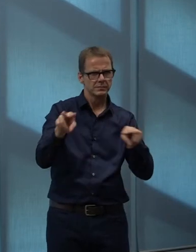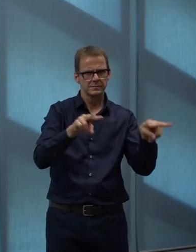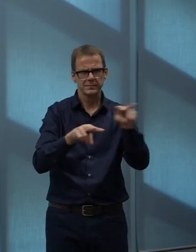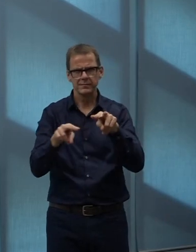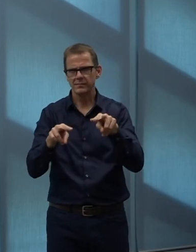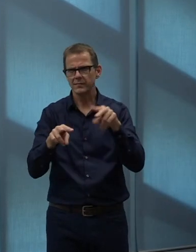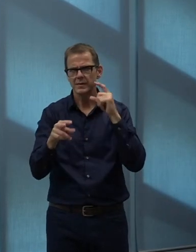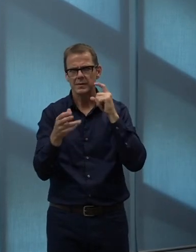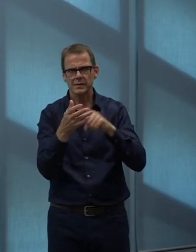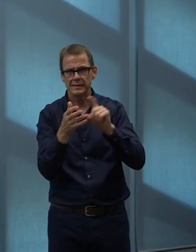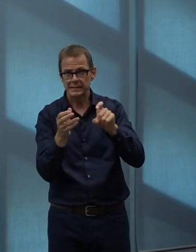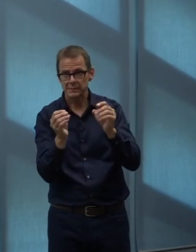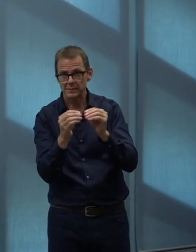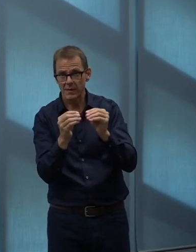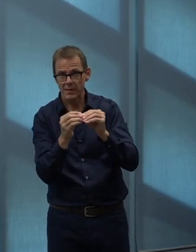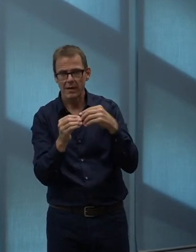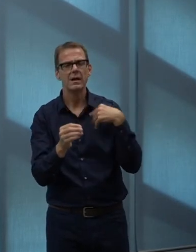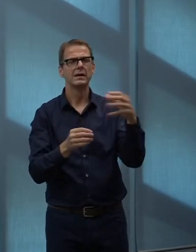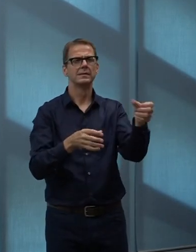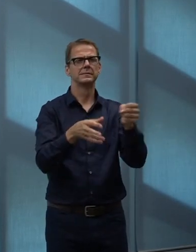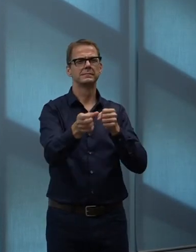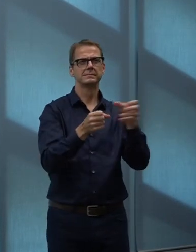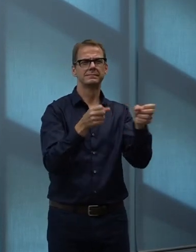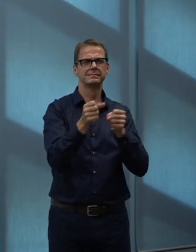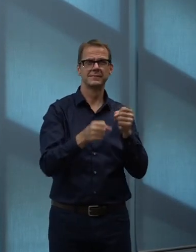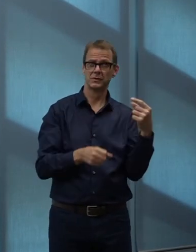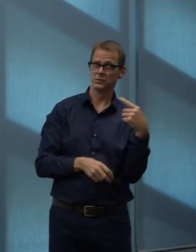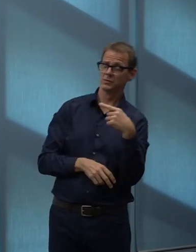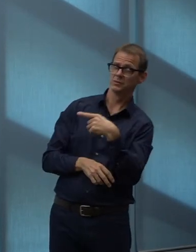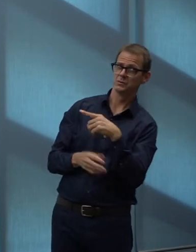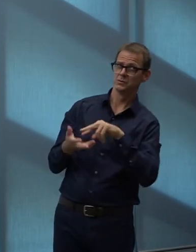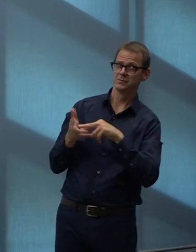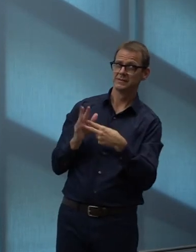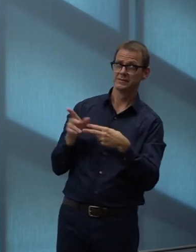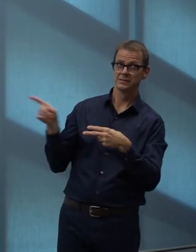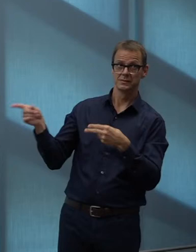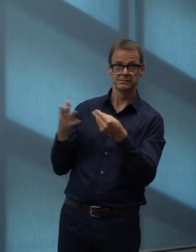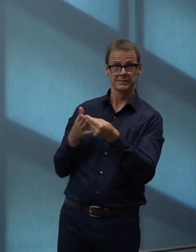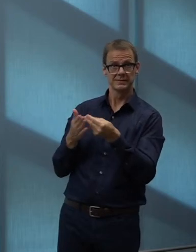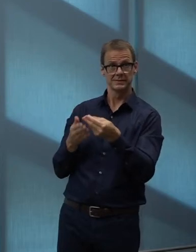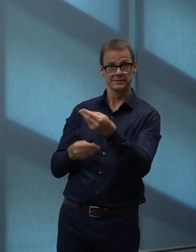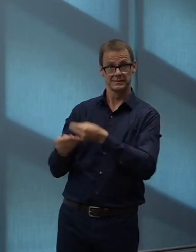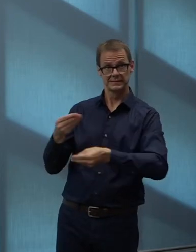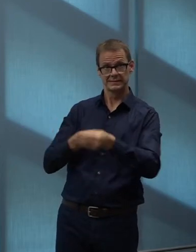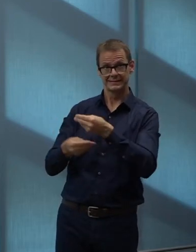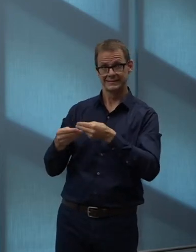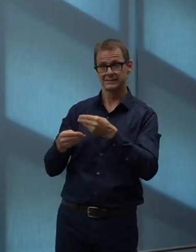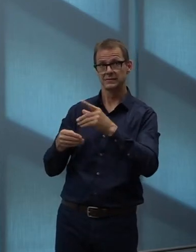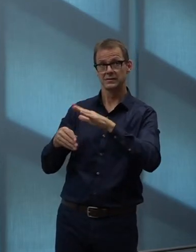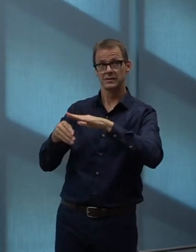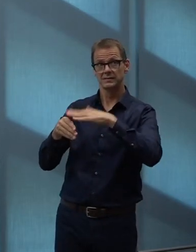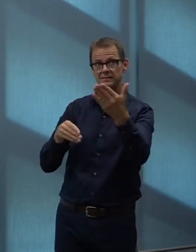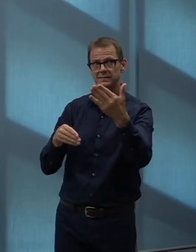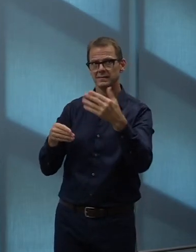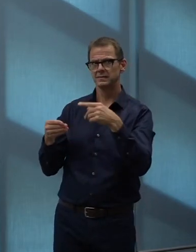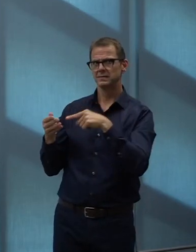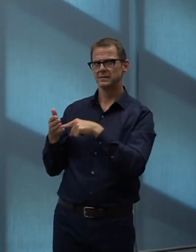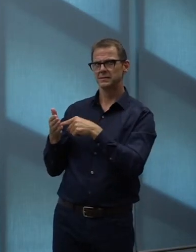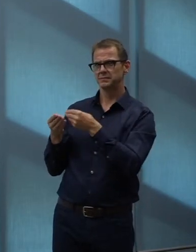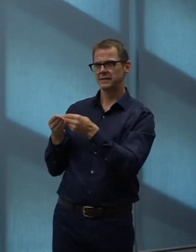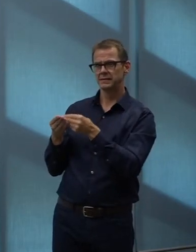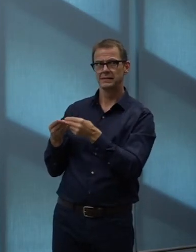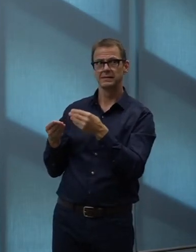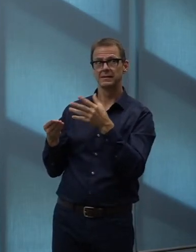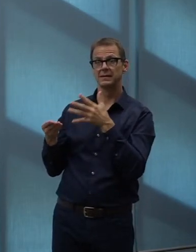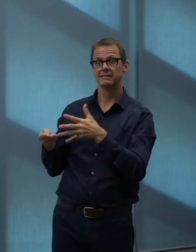were there, the people were not. Now they will be. We're going to go next to Jeremy in the room. Sure. A question